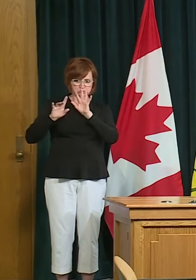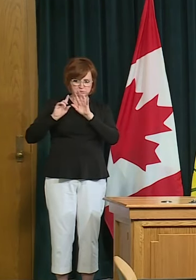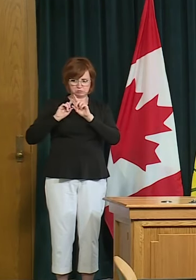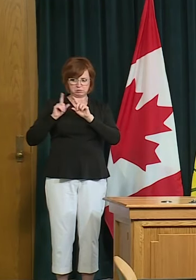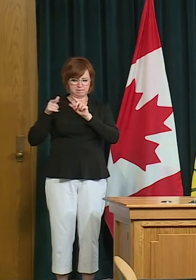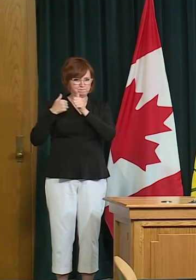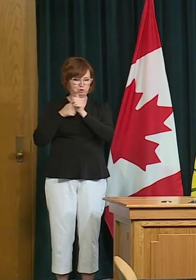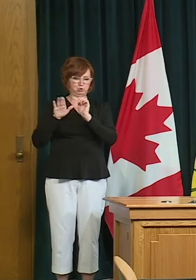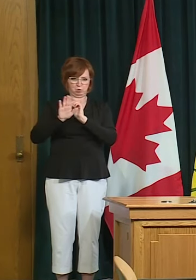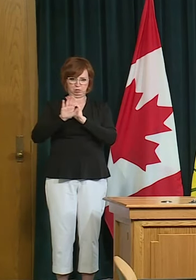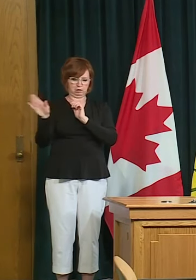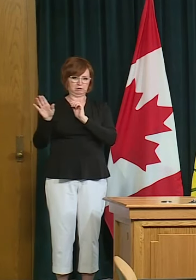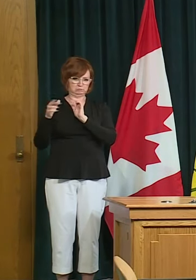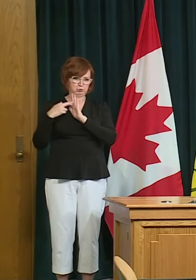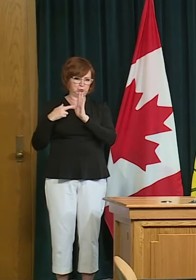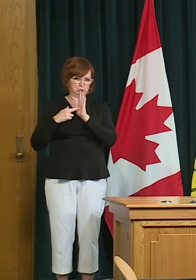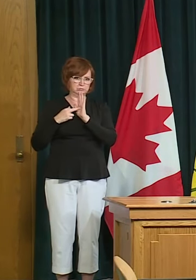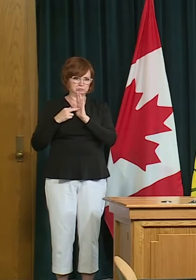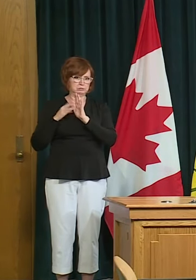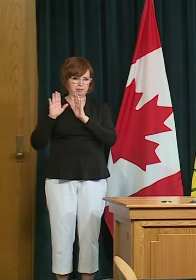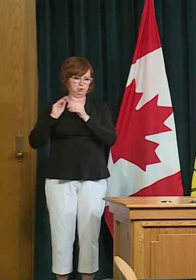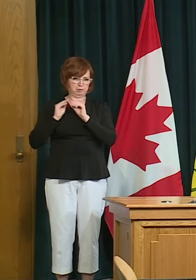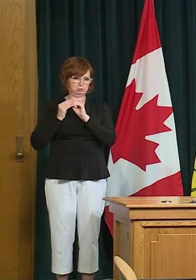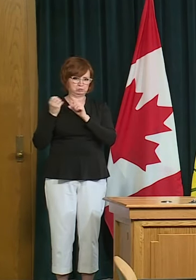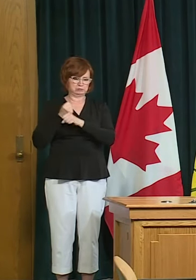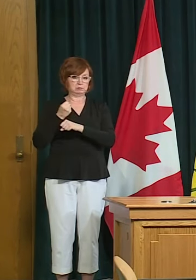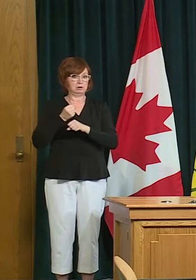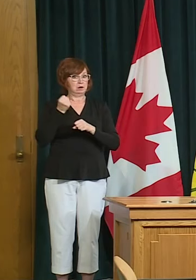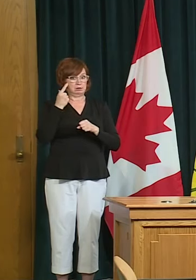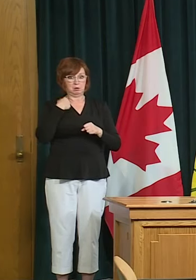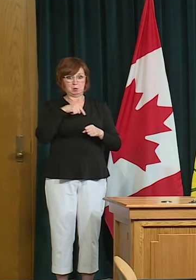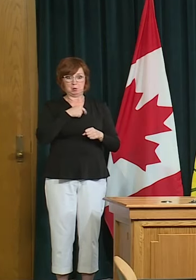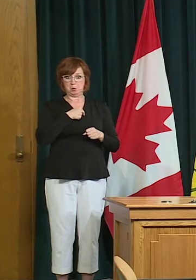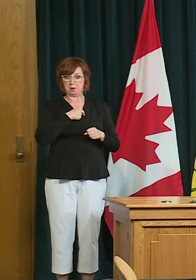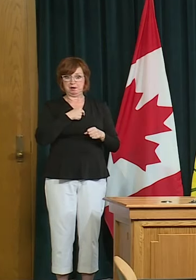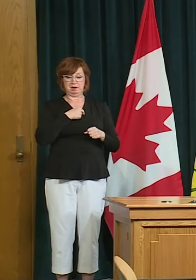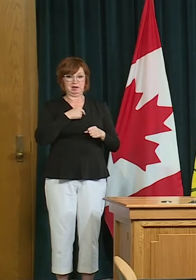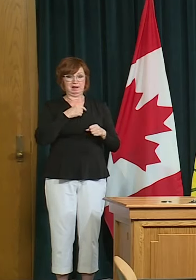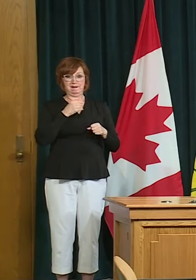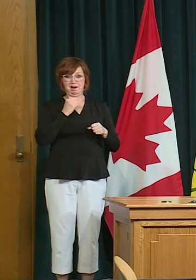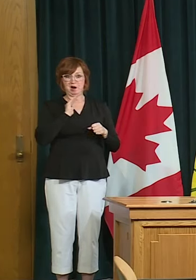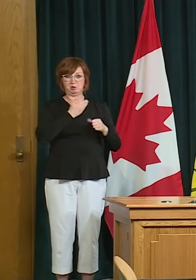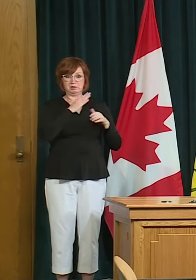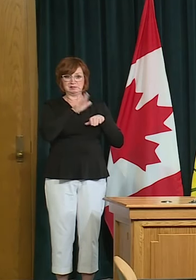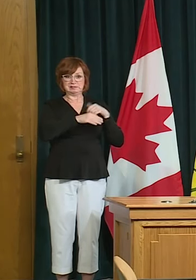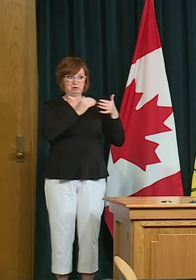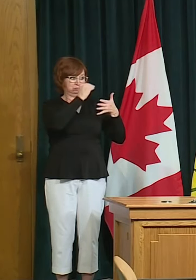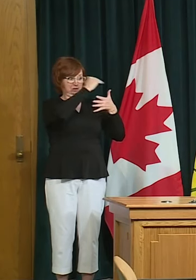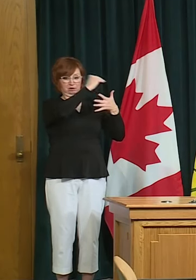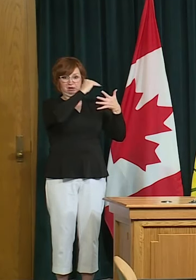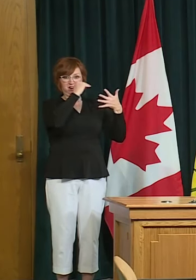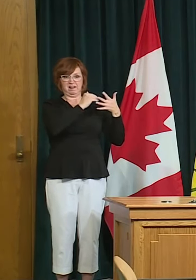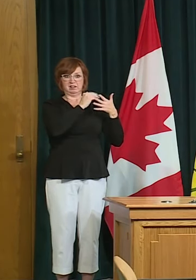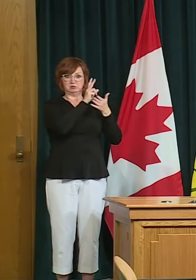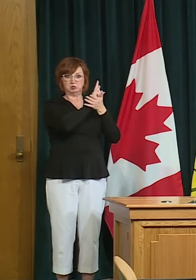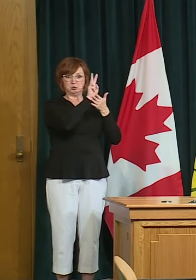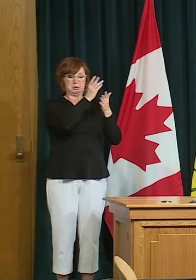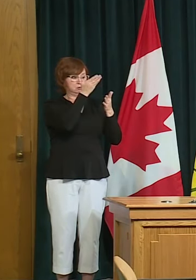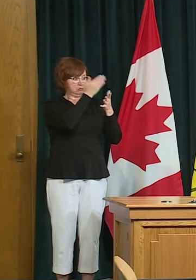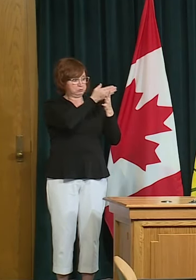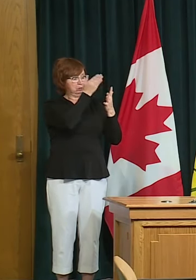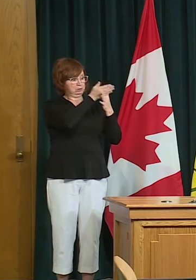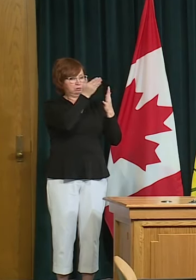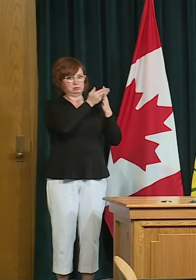epidemiology but we are going really fast and um and in in north america you know because we really uh